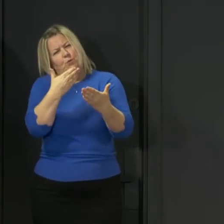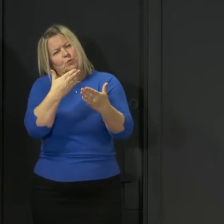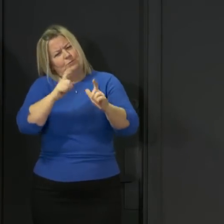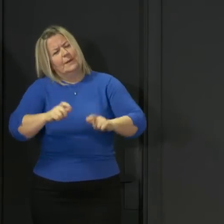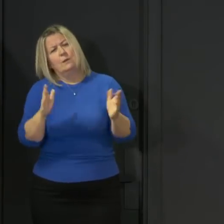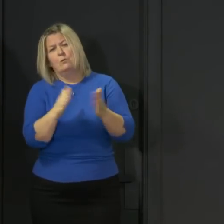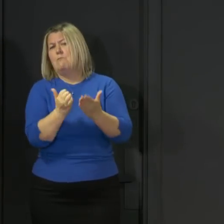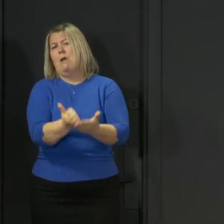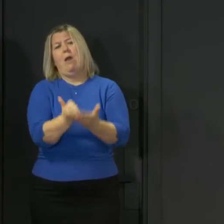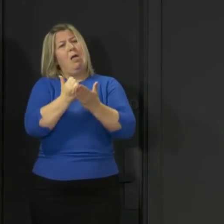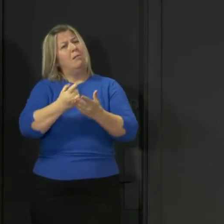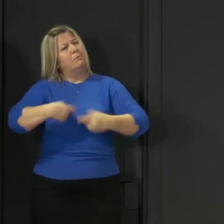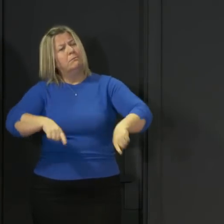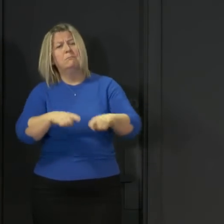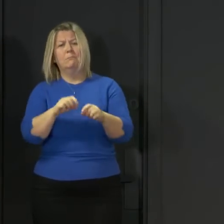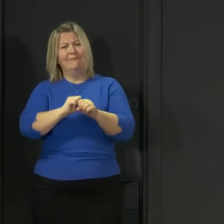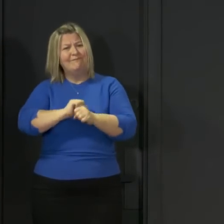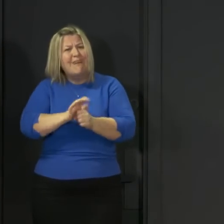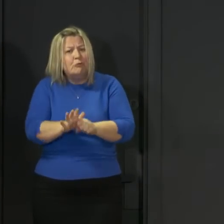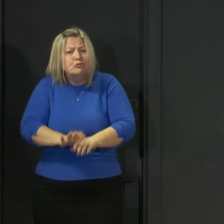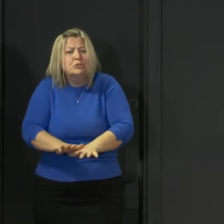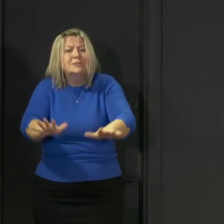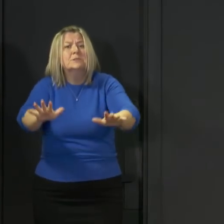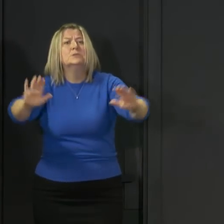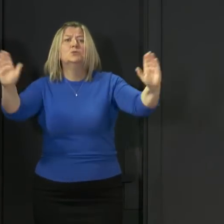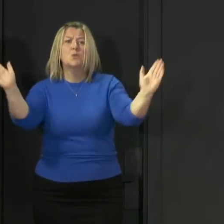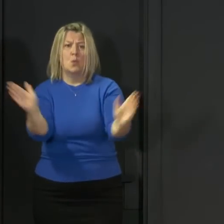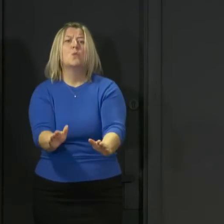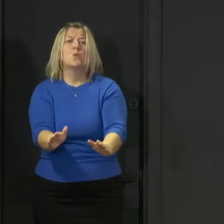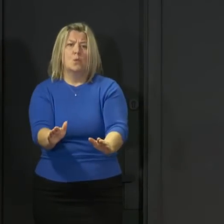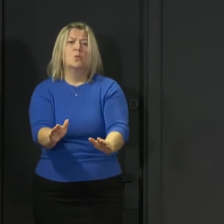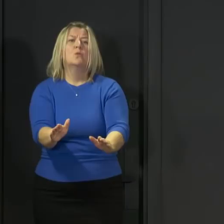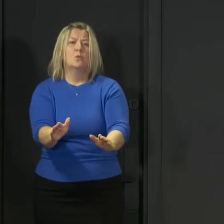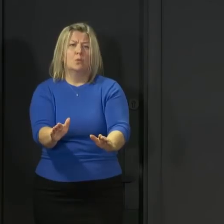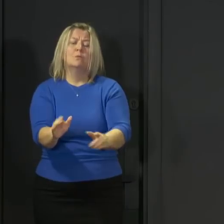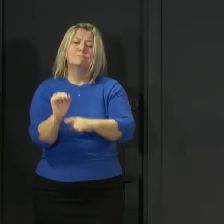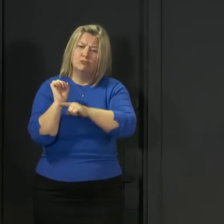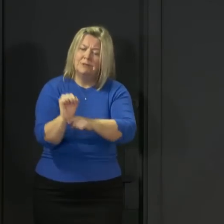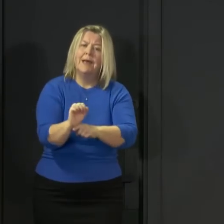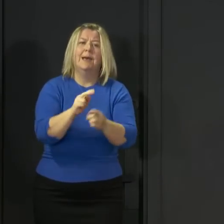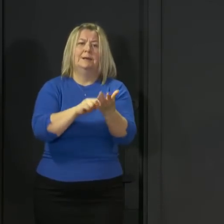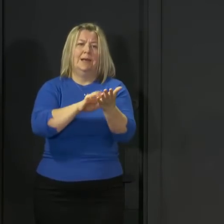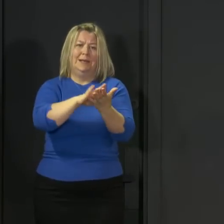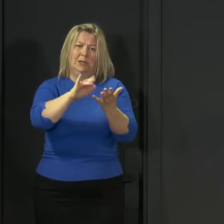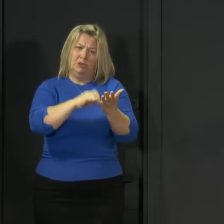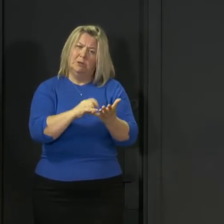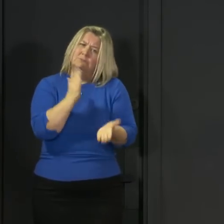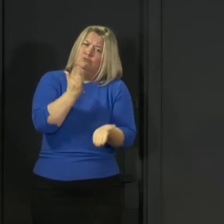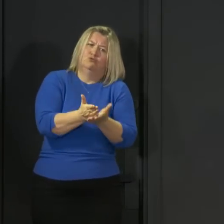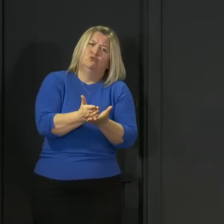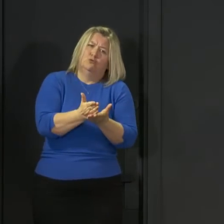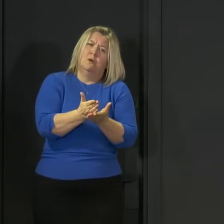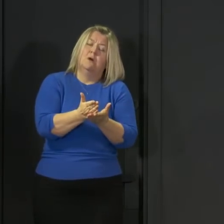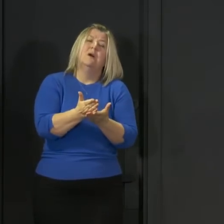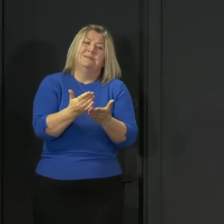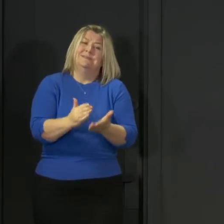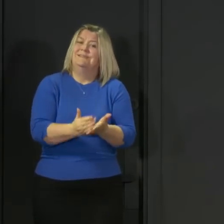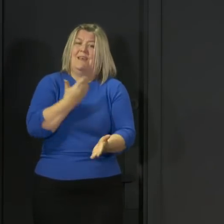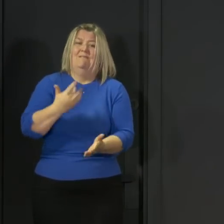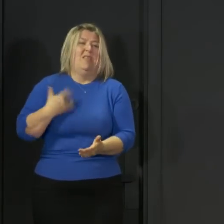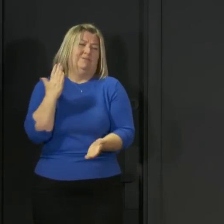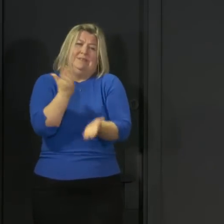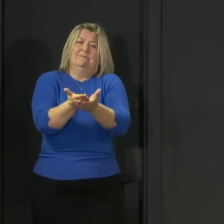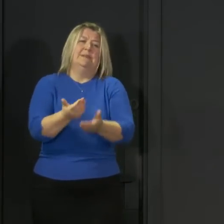stage. You are helping to slow down the virus spread. You are helping to protect the NHS. And undoubtedly, you are saving lives.